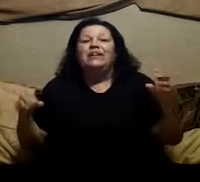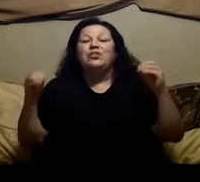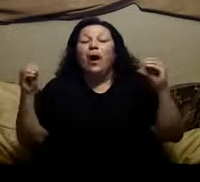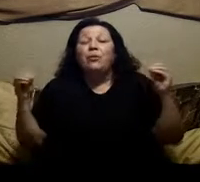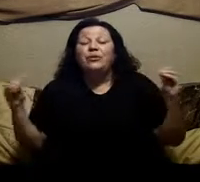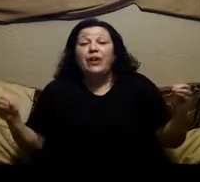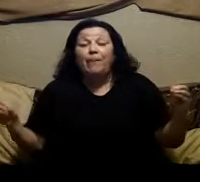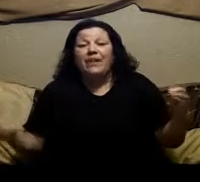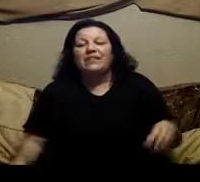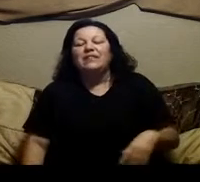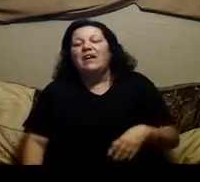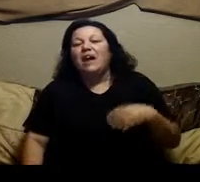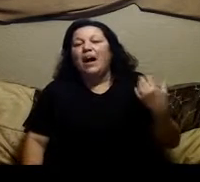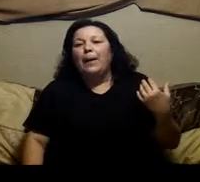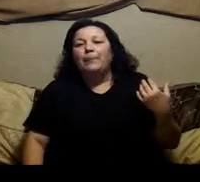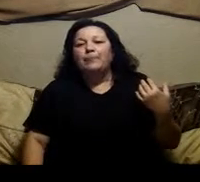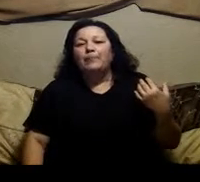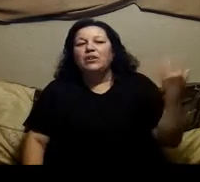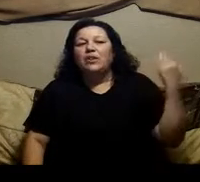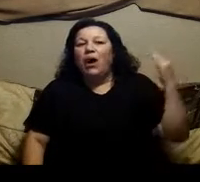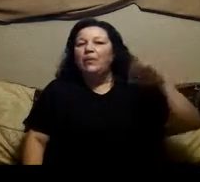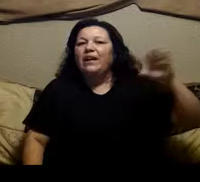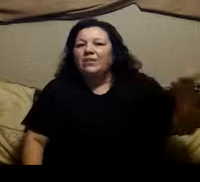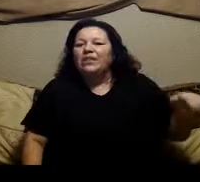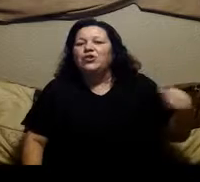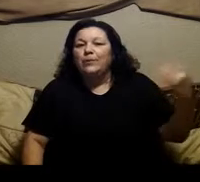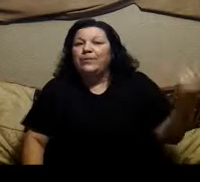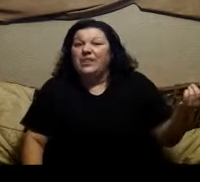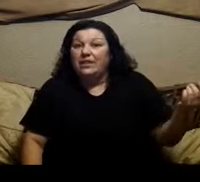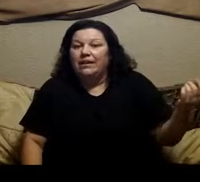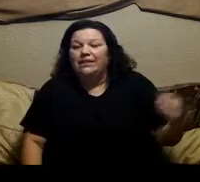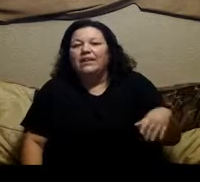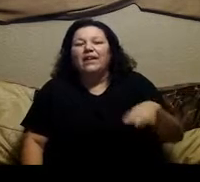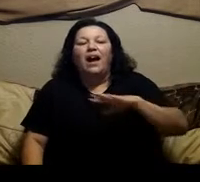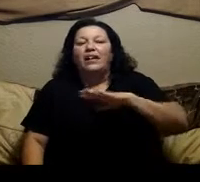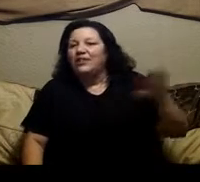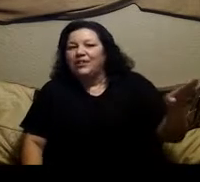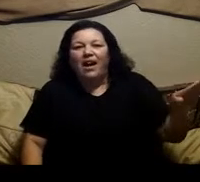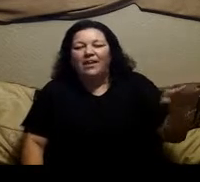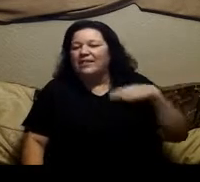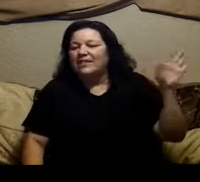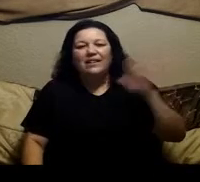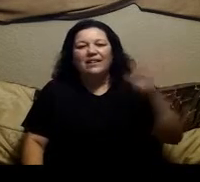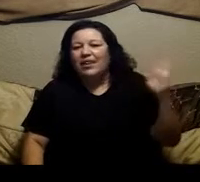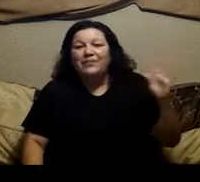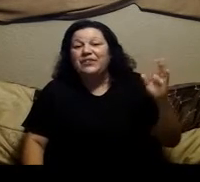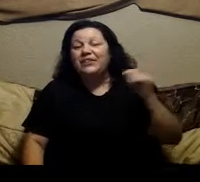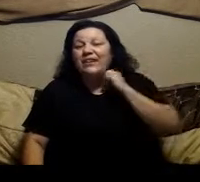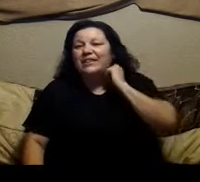so i will stop this um you know i went kind of extreme with the cigarettes thing i could not get off the cigarettes